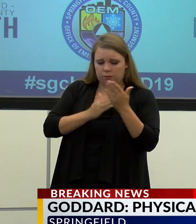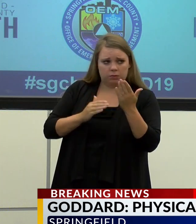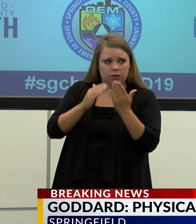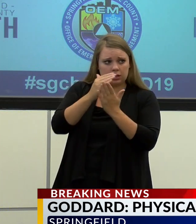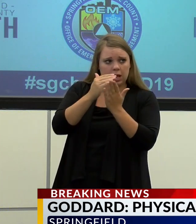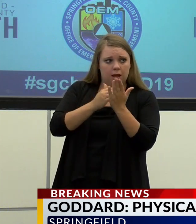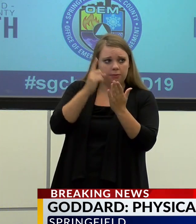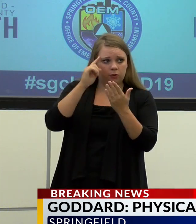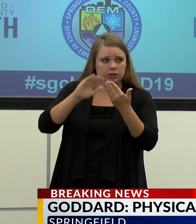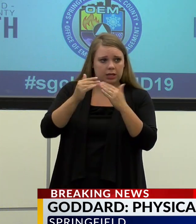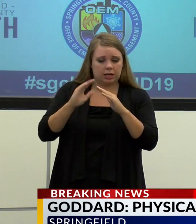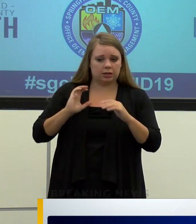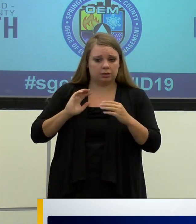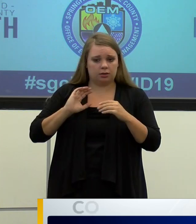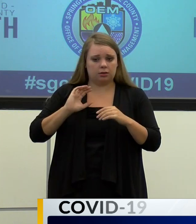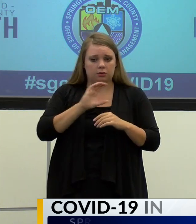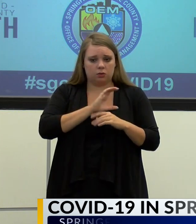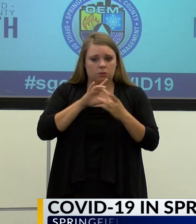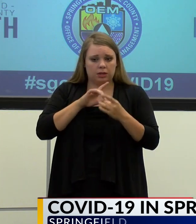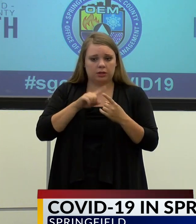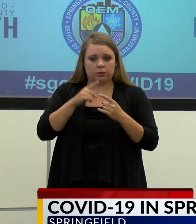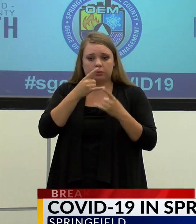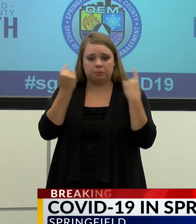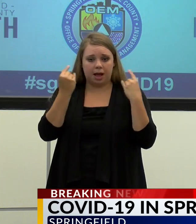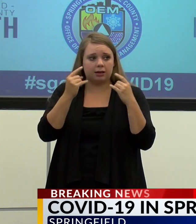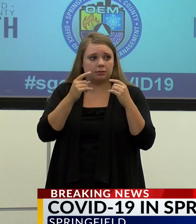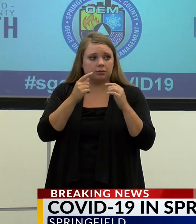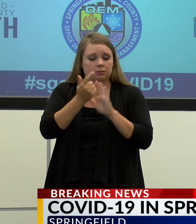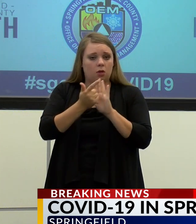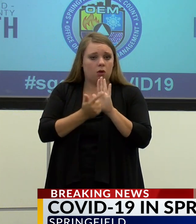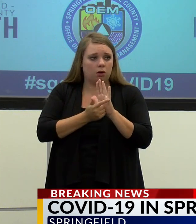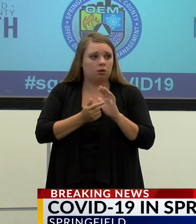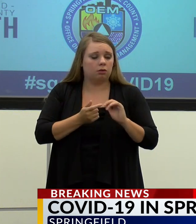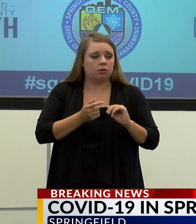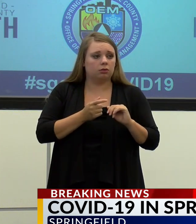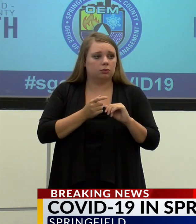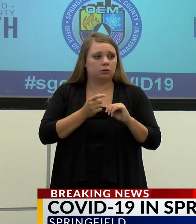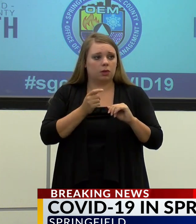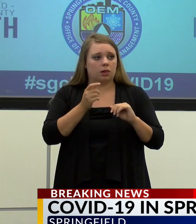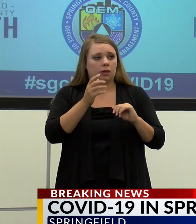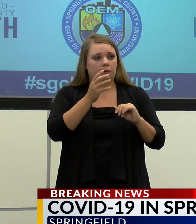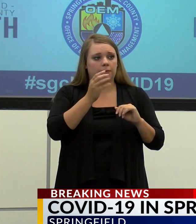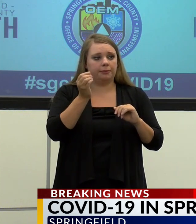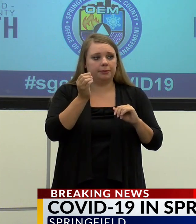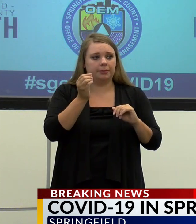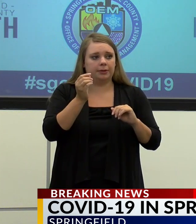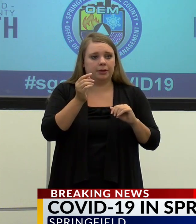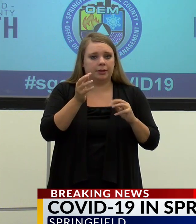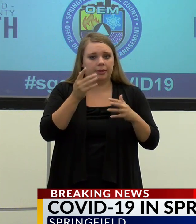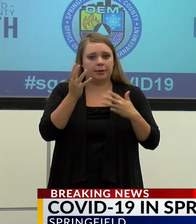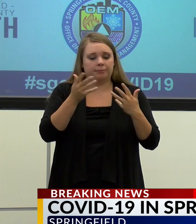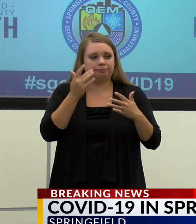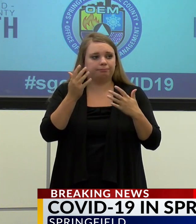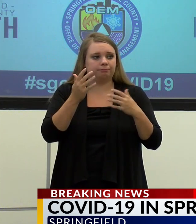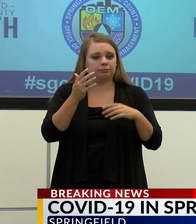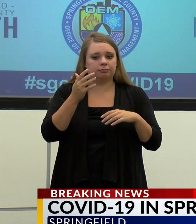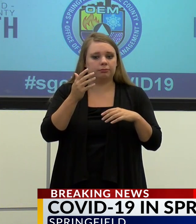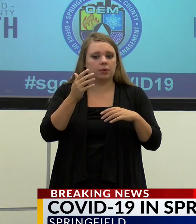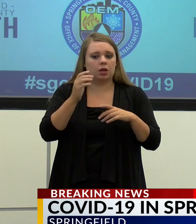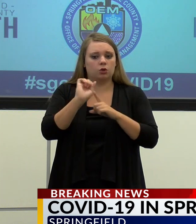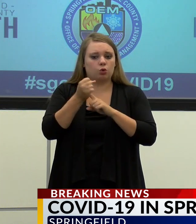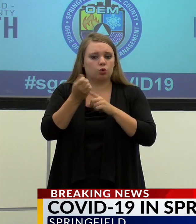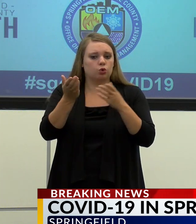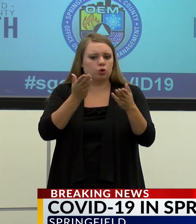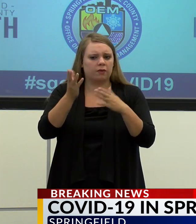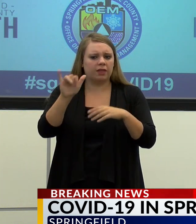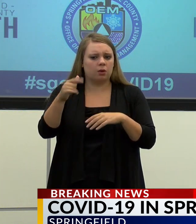as far as the the mass mandate, I think, uh, social, uh, sources was one of them.